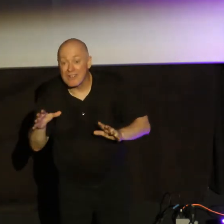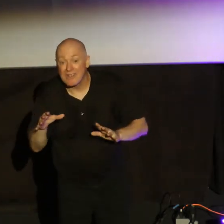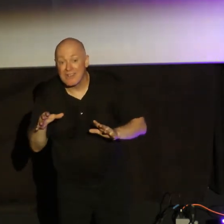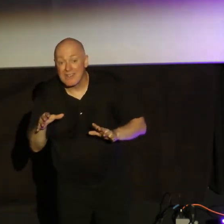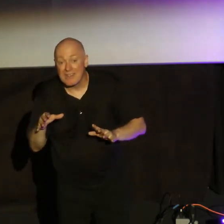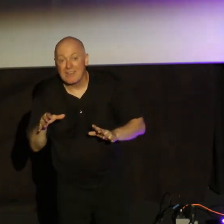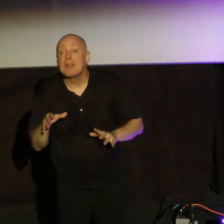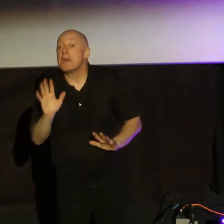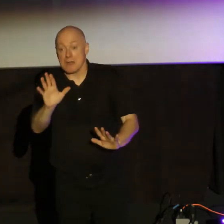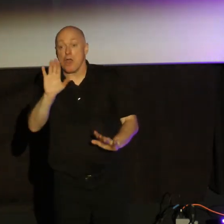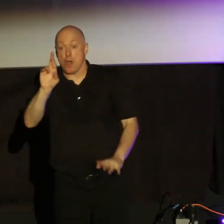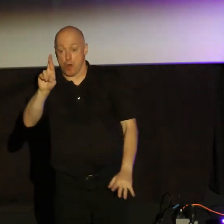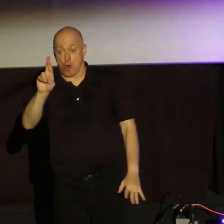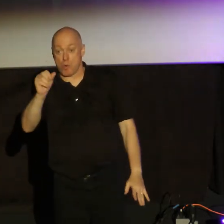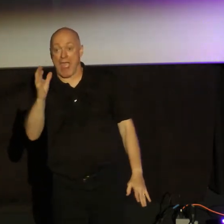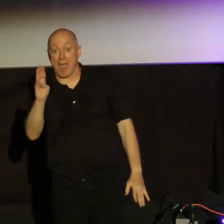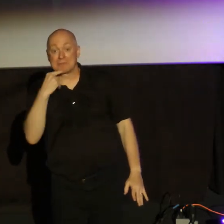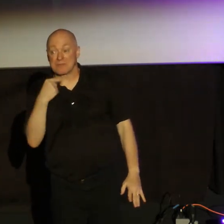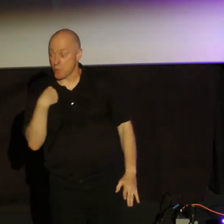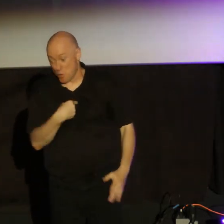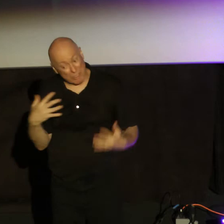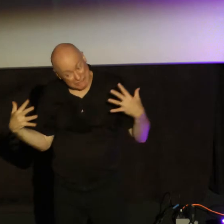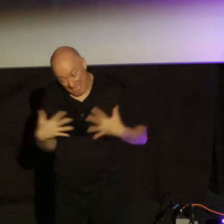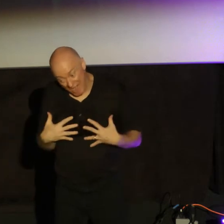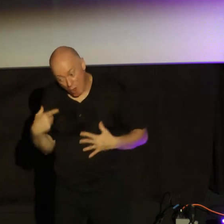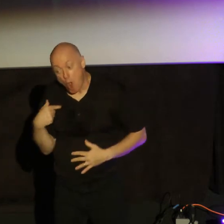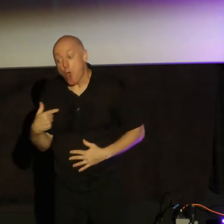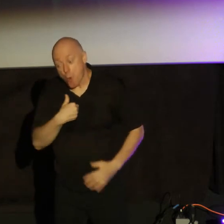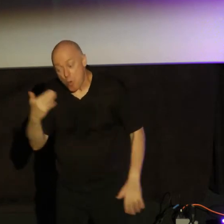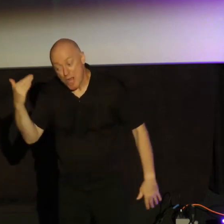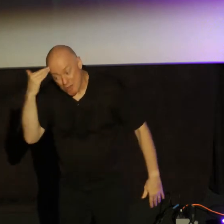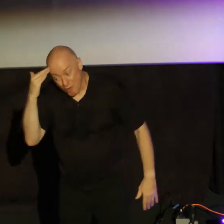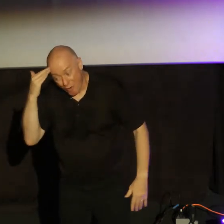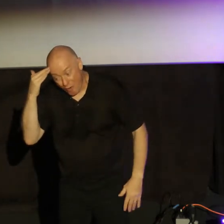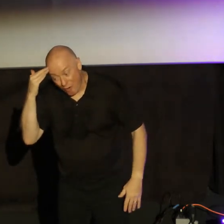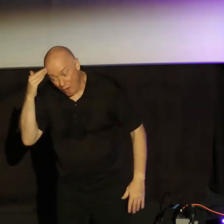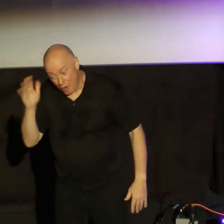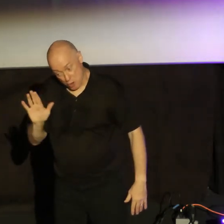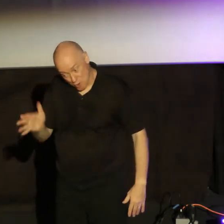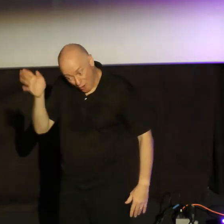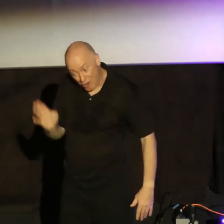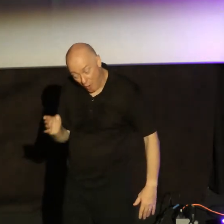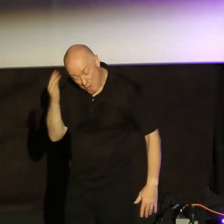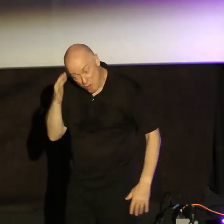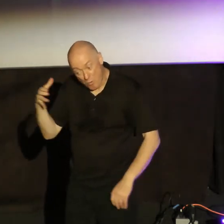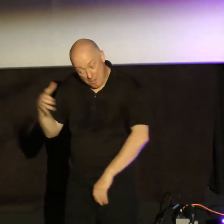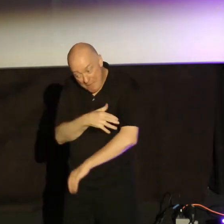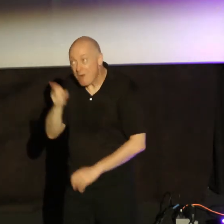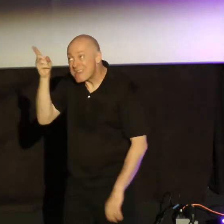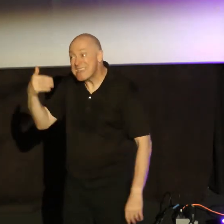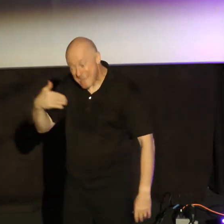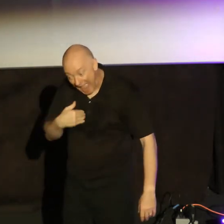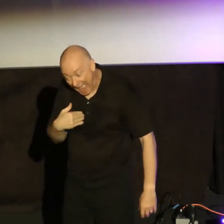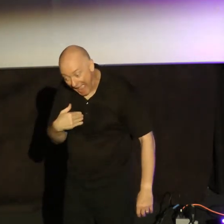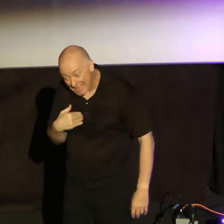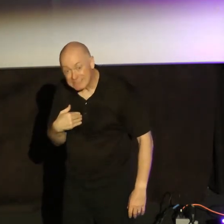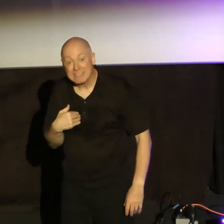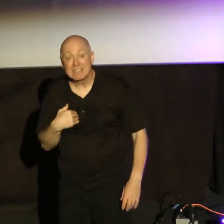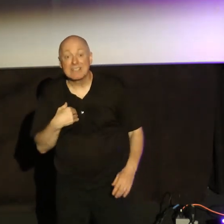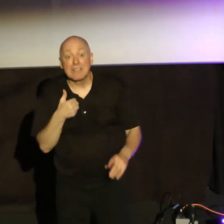she says, we're scared, and we know this God. We know the power that he has. And she pleads with them to